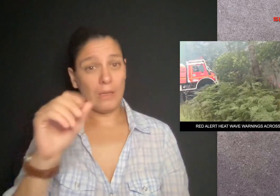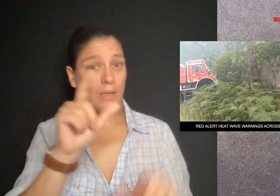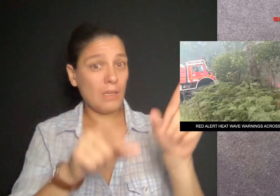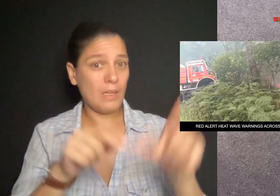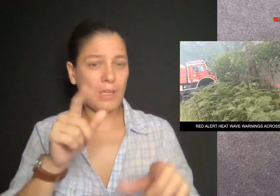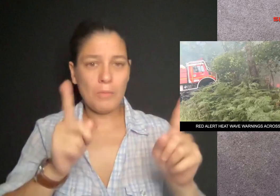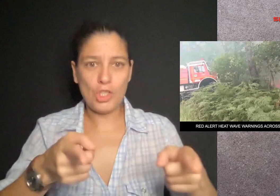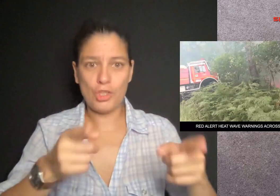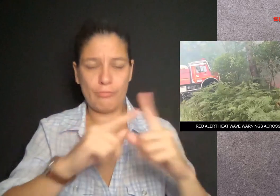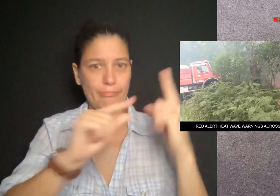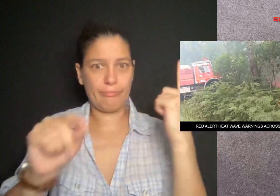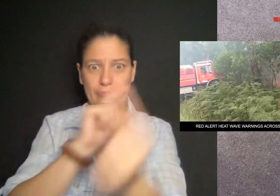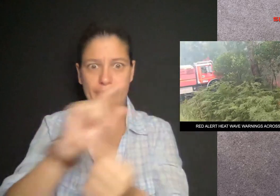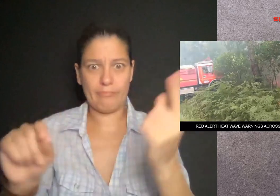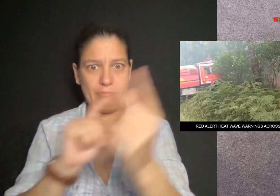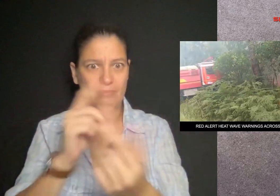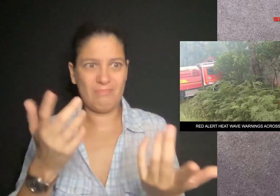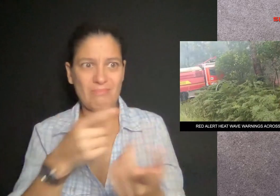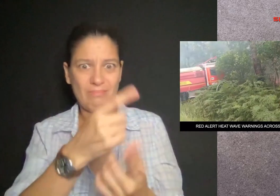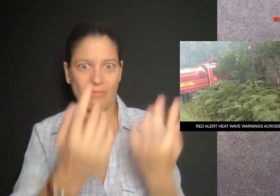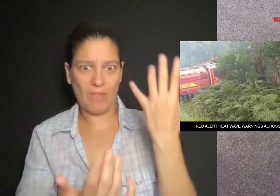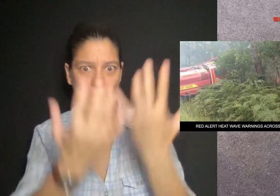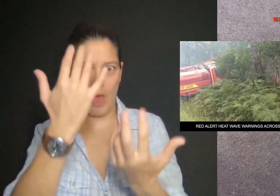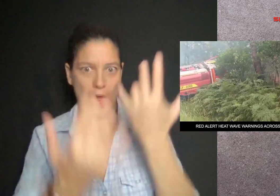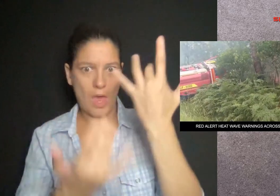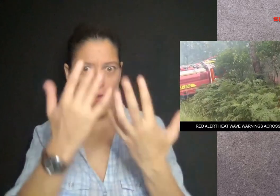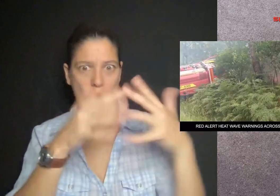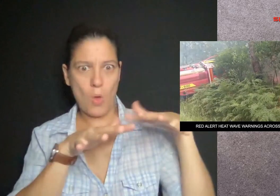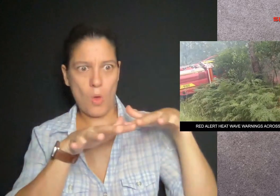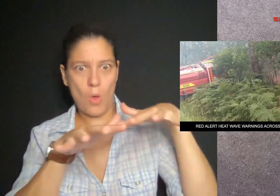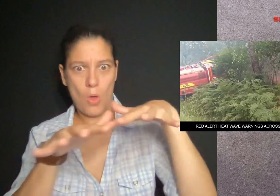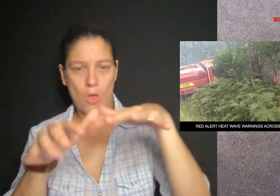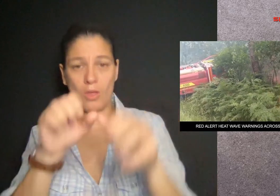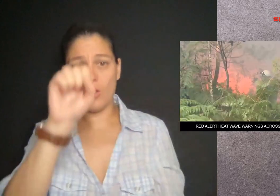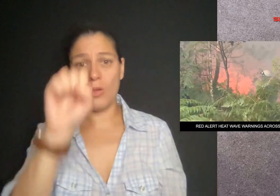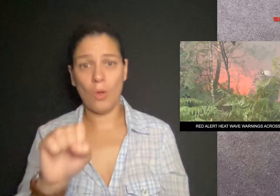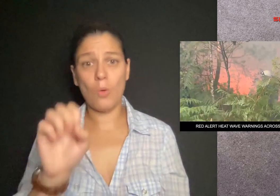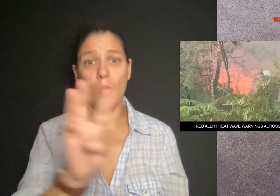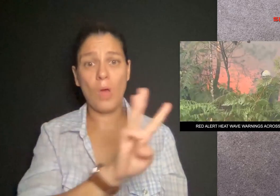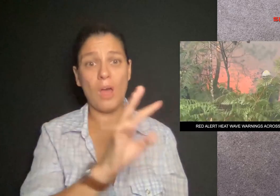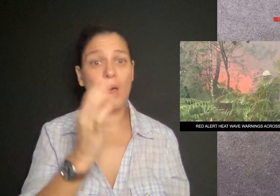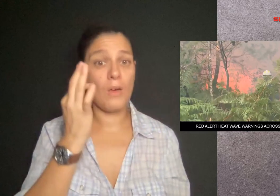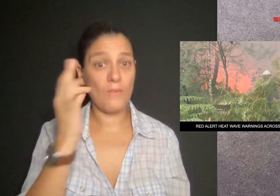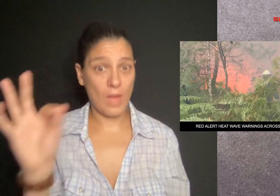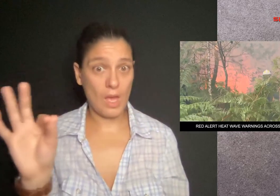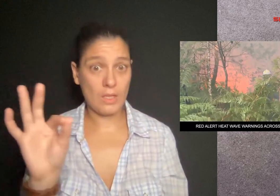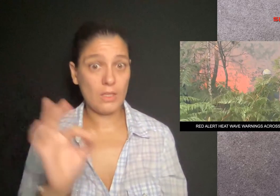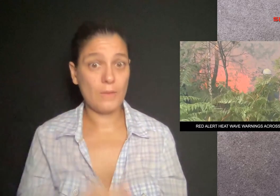Over 6,500 people have been evacuated as wildfires rage in southwest France.